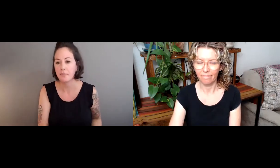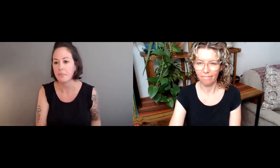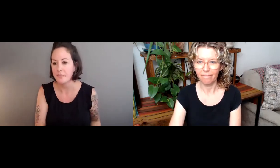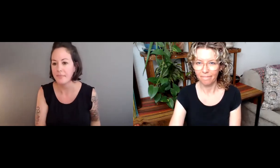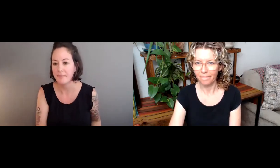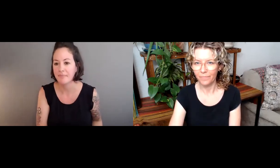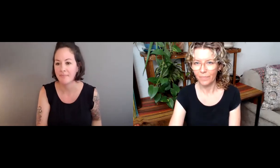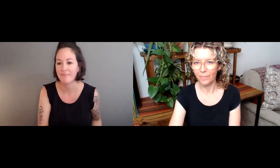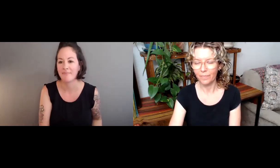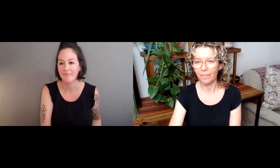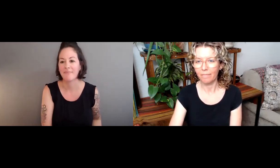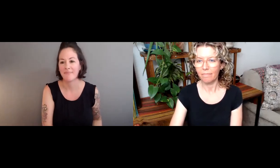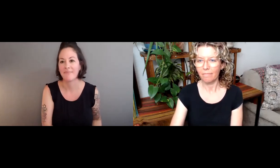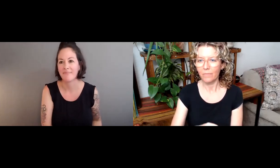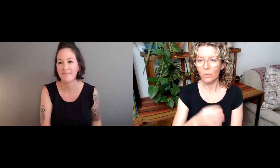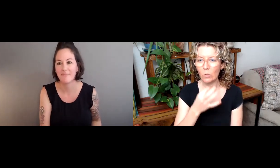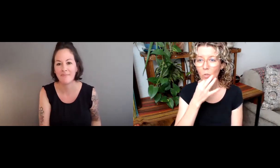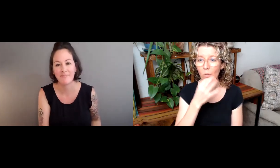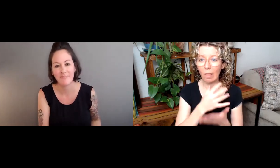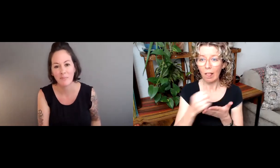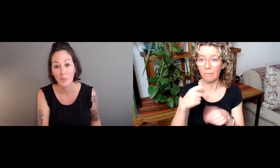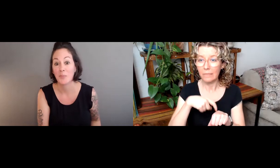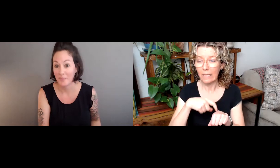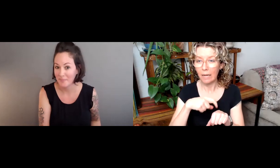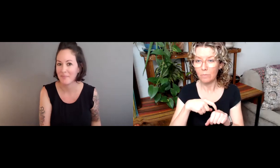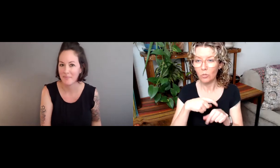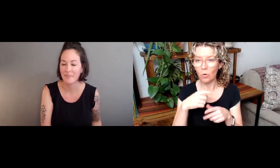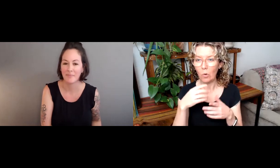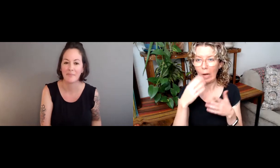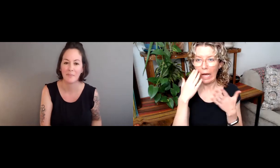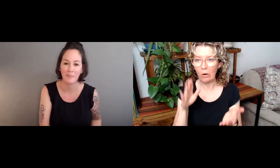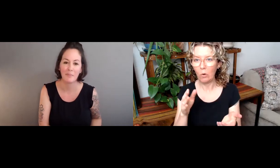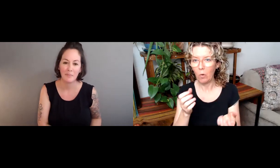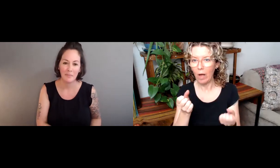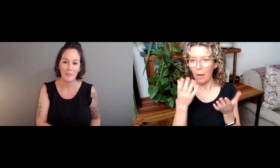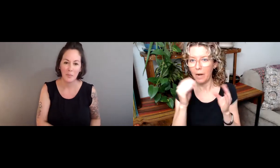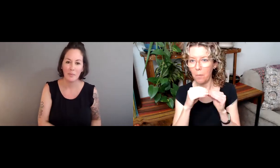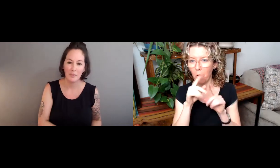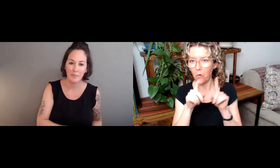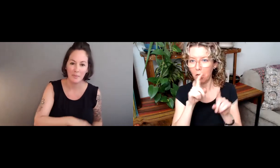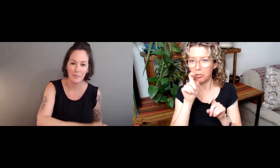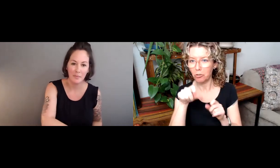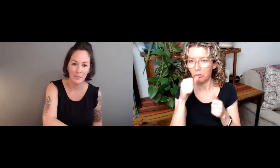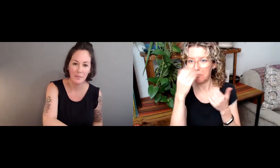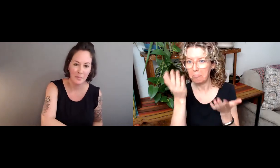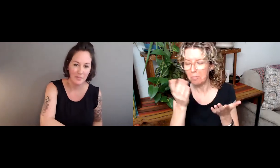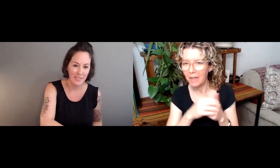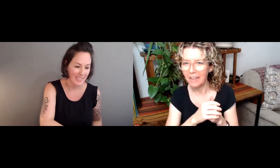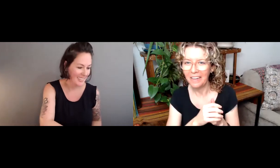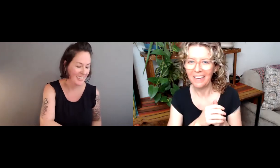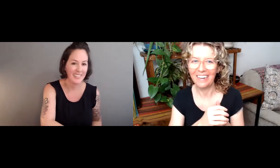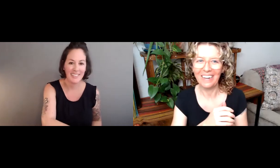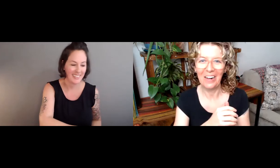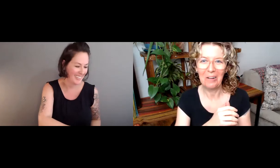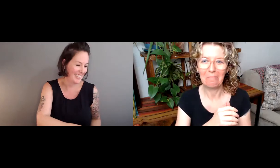forward with chaos. Yes. We're almost running out of time now. I'm not sure how many